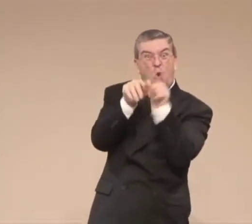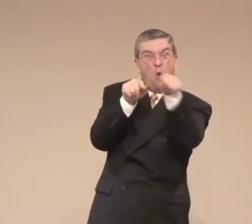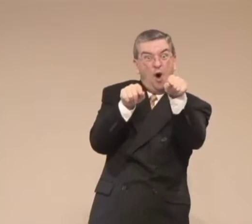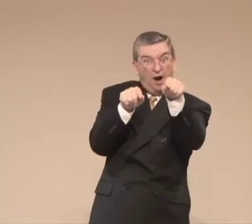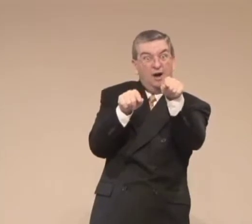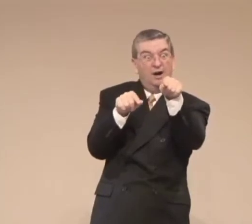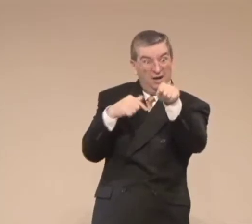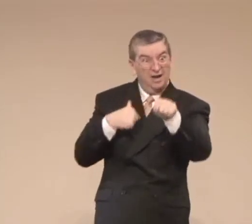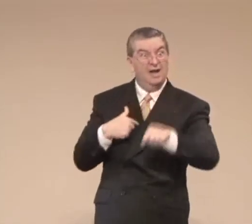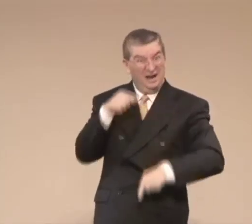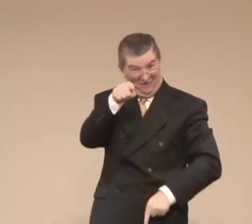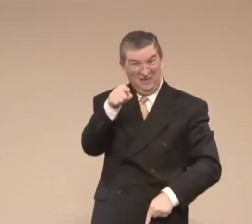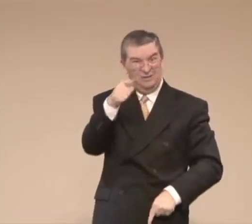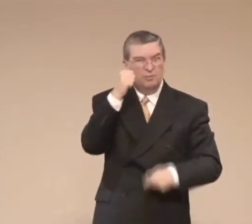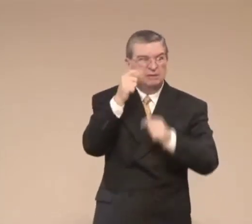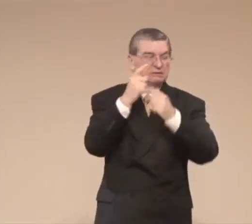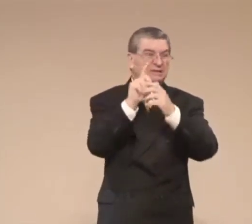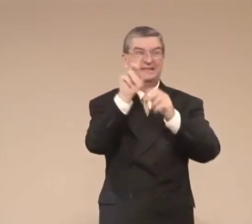In Oregon. There was a school there.